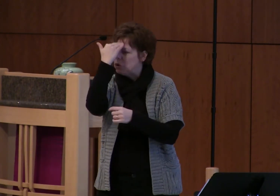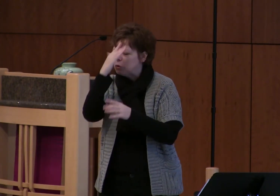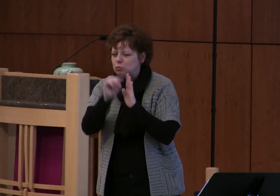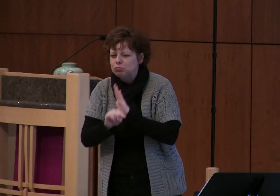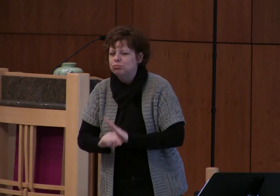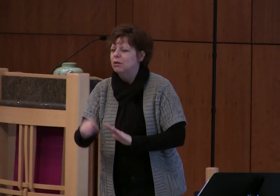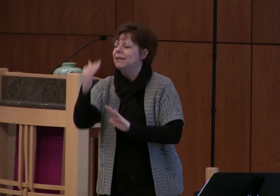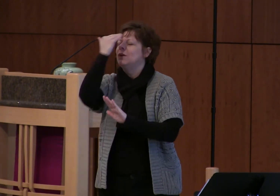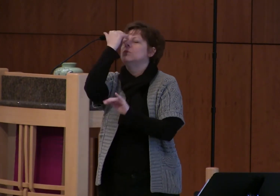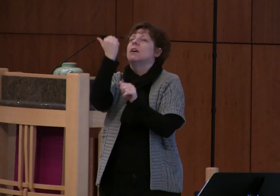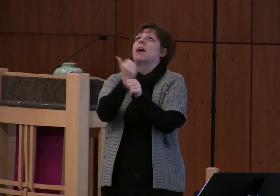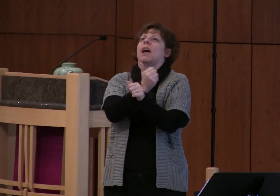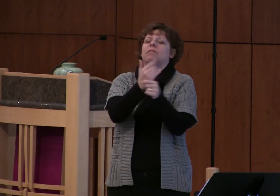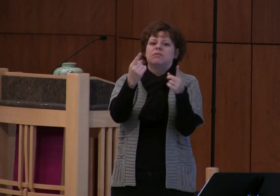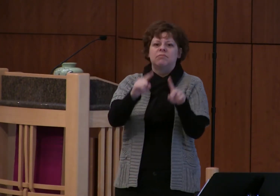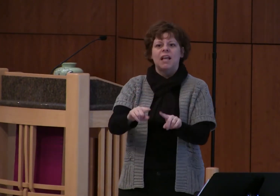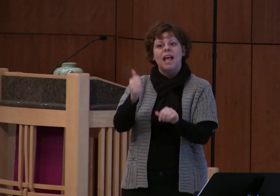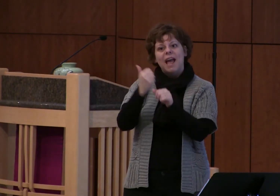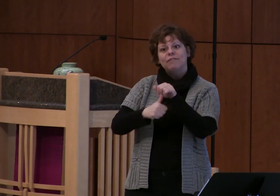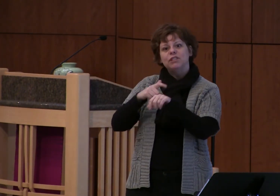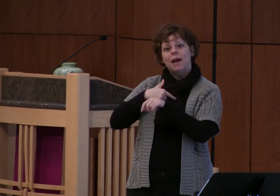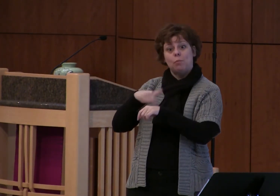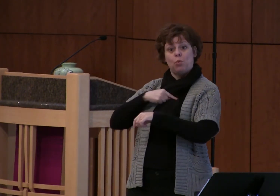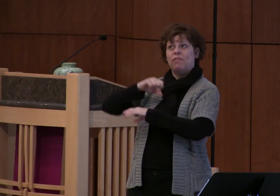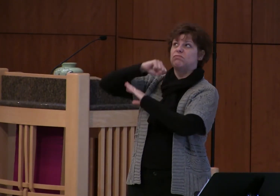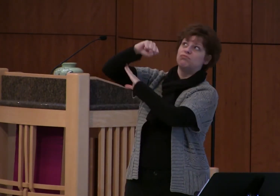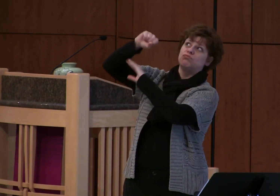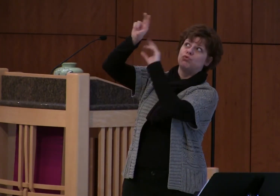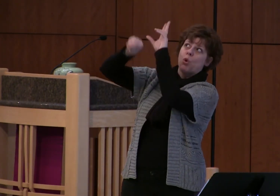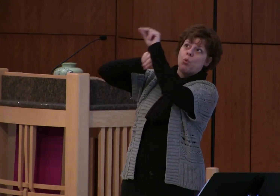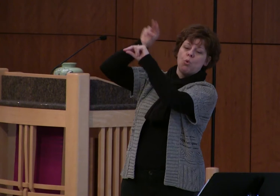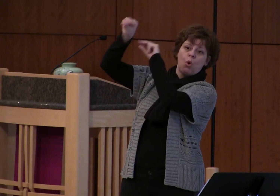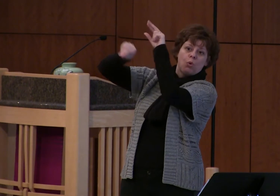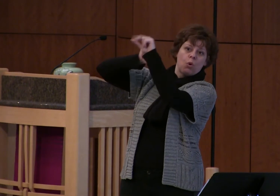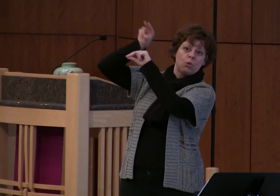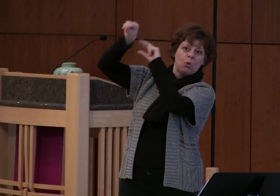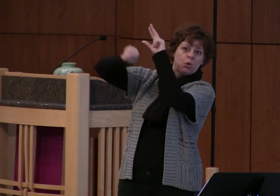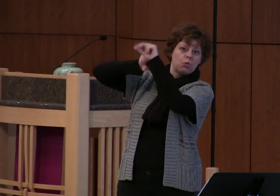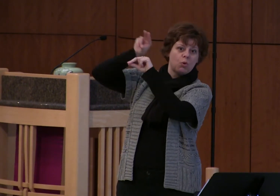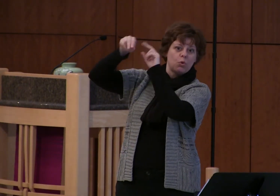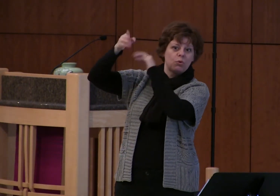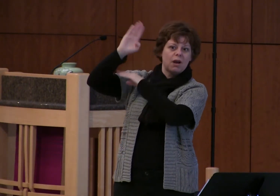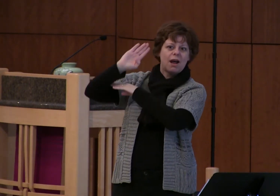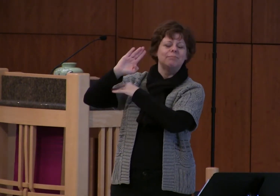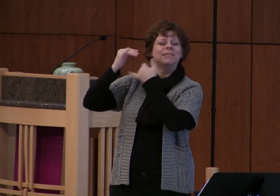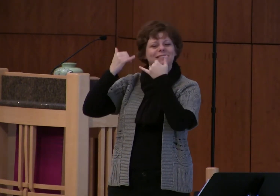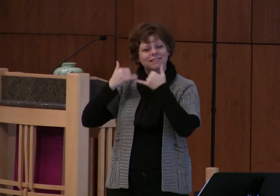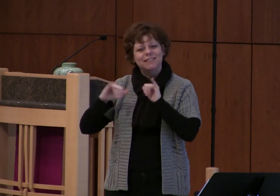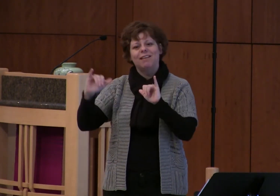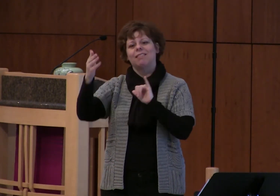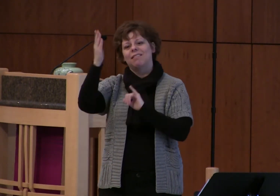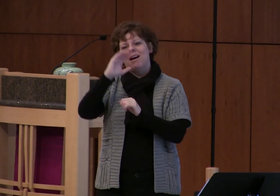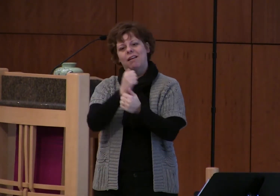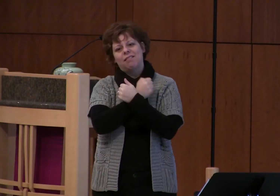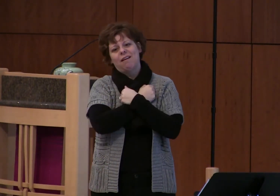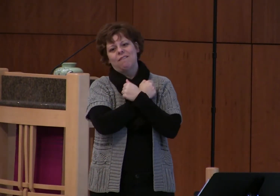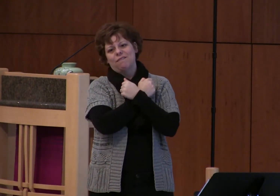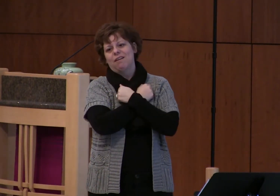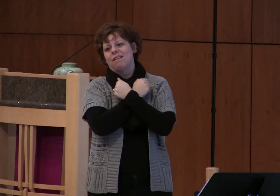ways that we have said no to God's love in our lives and God still through this sacrament shows that